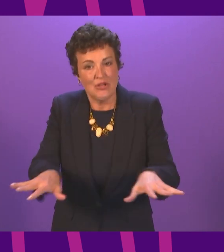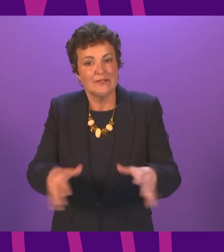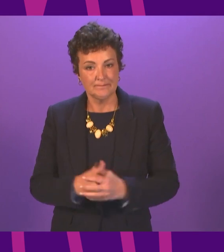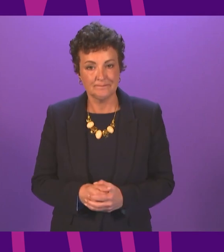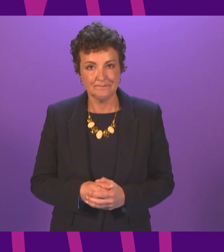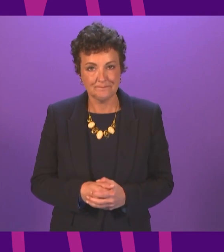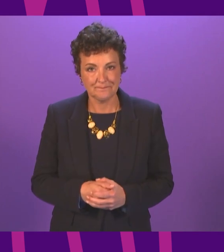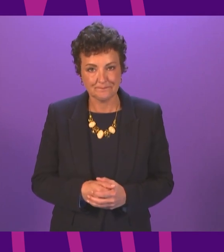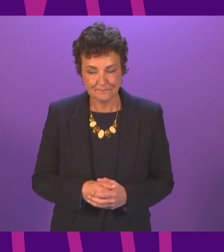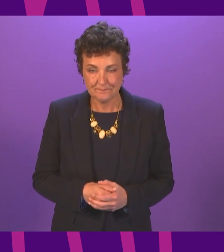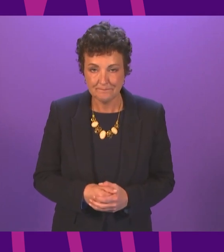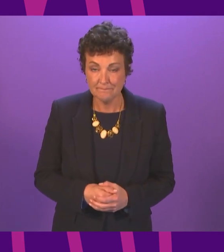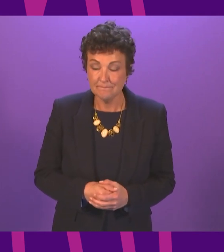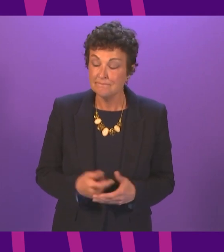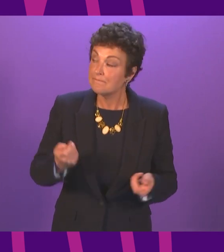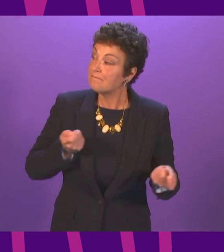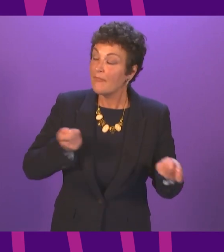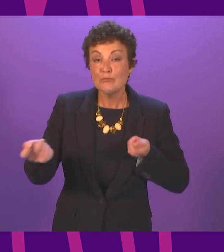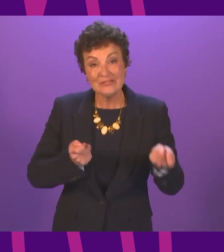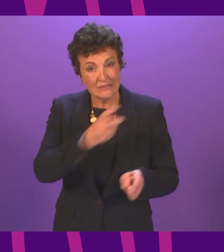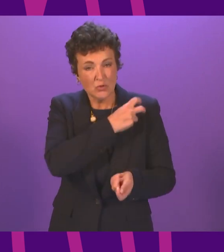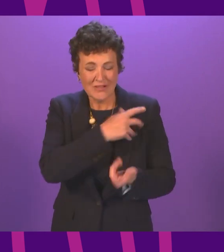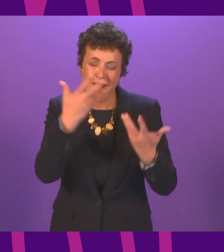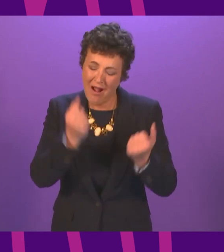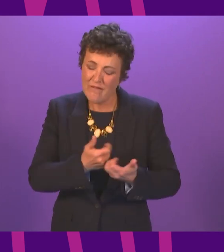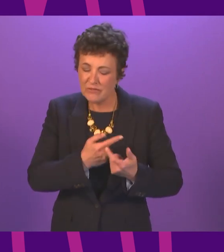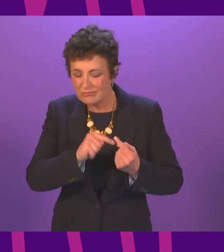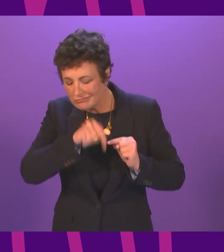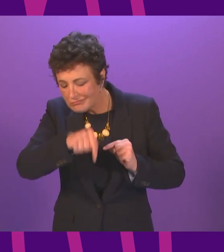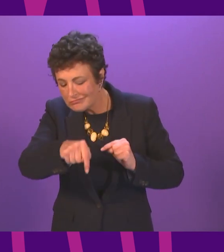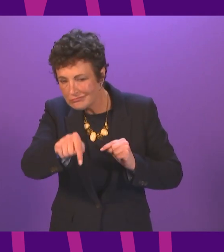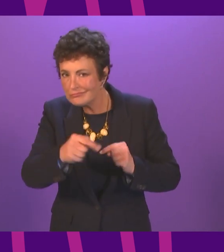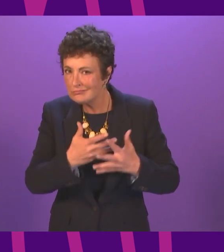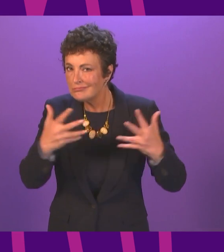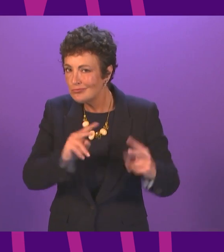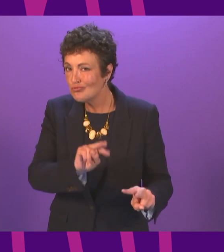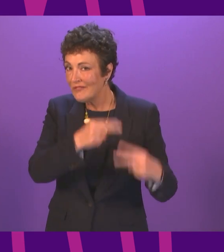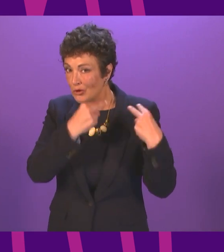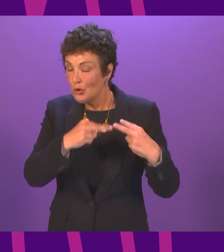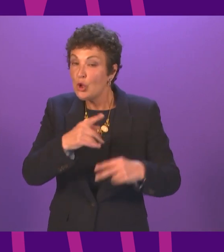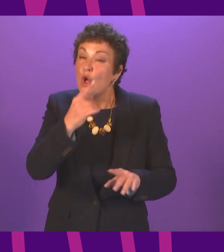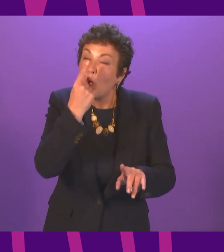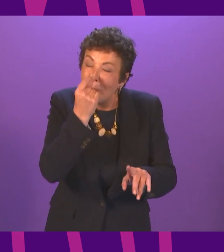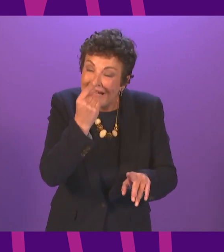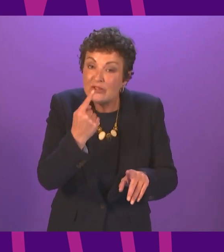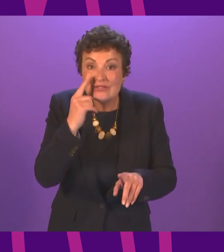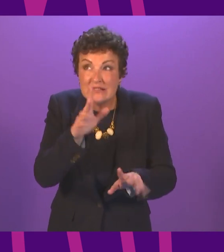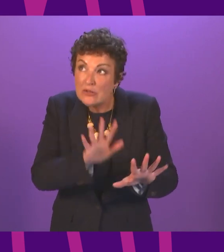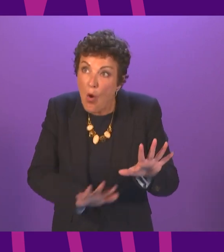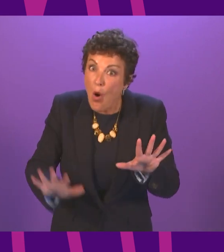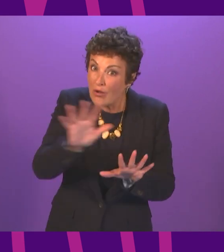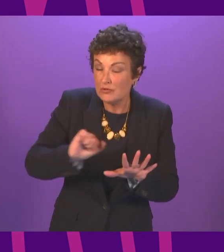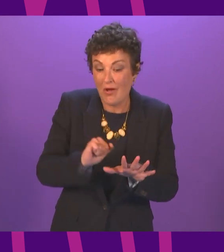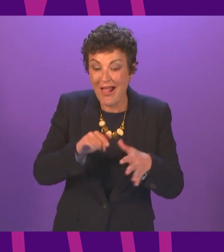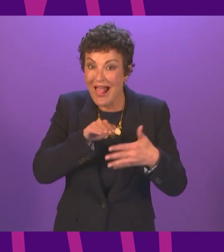officer, substantial reviews coming up that could see large parts of Scotland move to Level 1. In parallel, we intend to